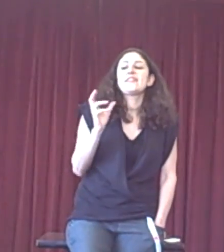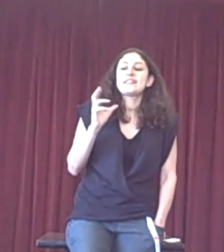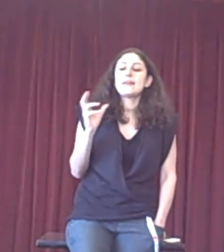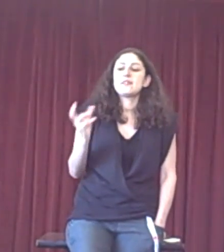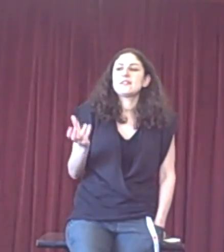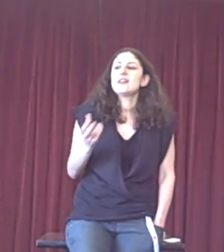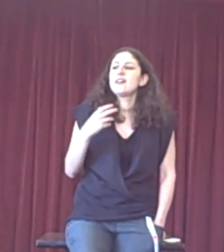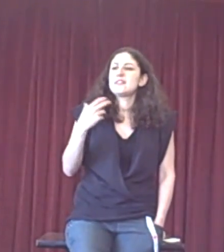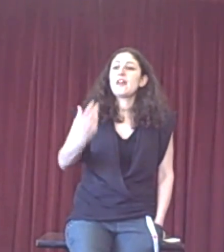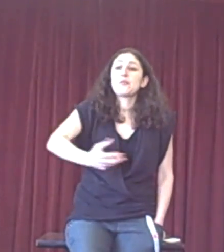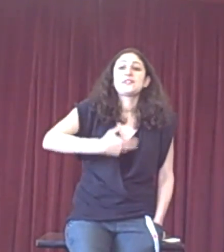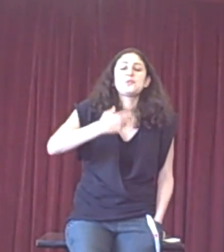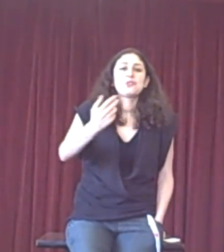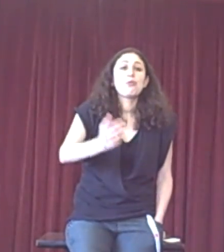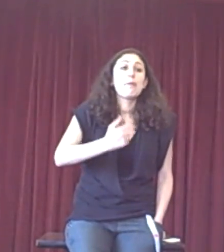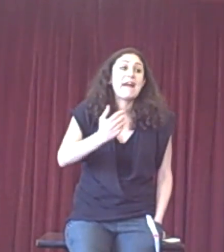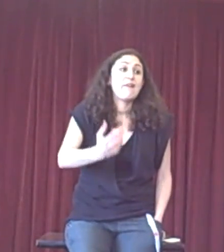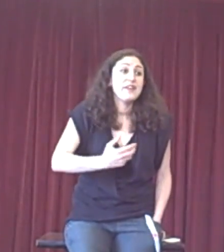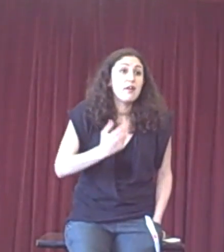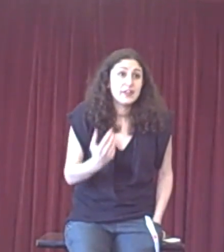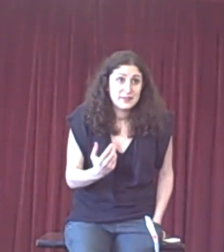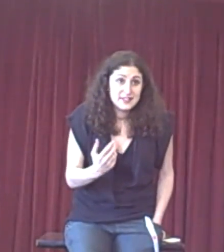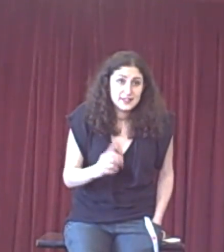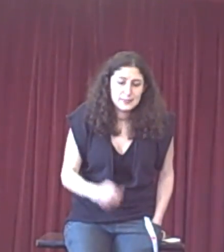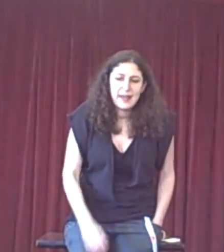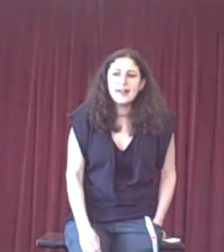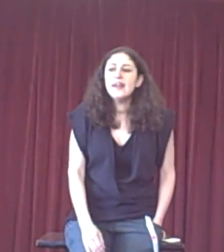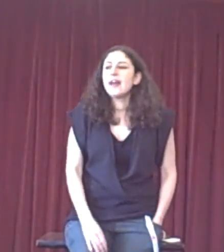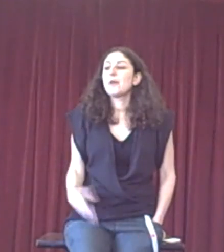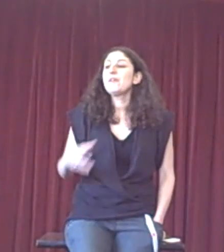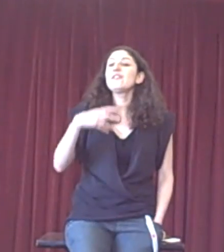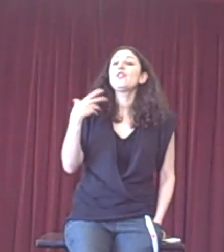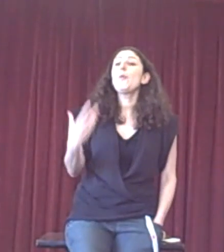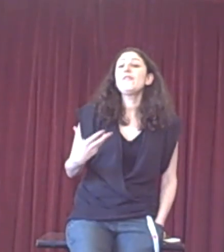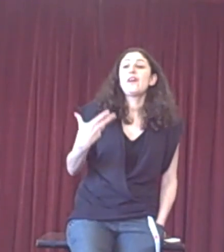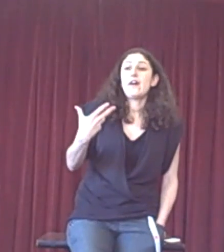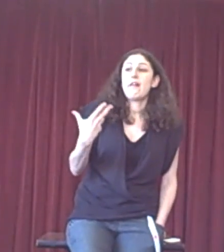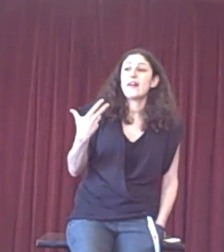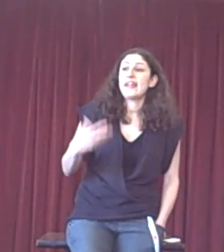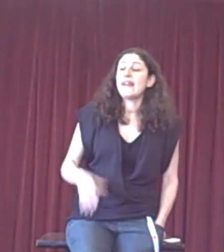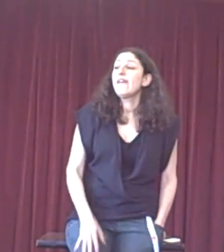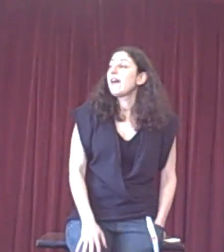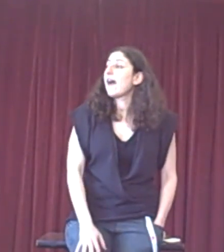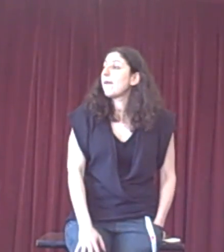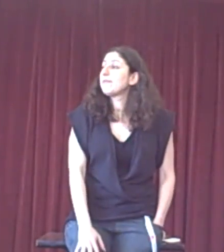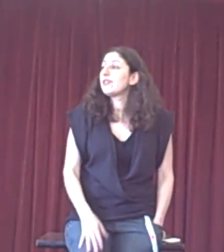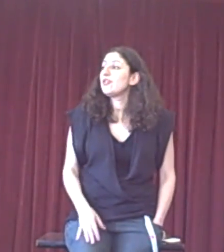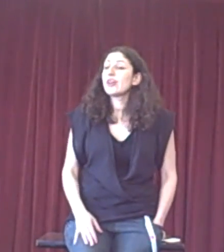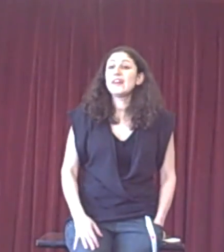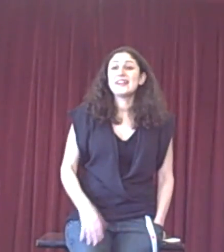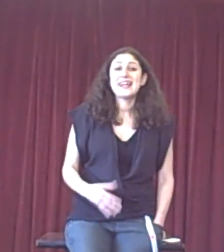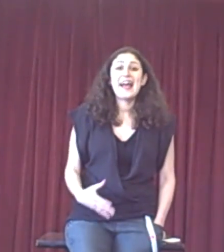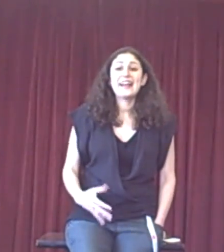the same as the other ones, which are all about the arguments in a debate. I put it at the top of the hierarchy, that you're going to attack